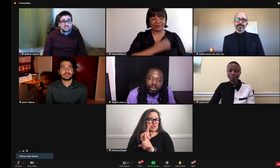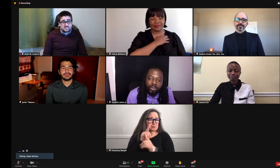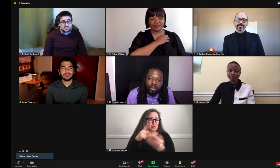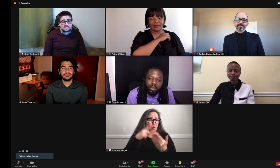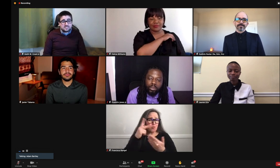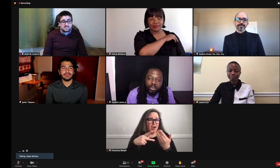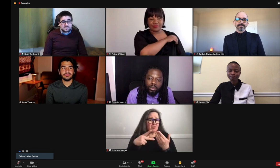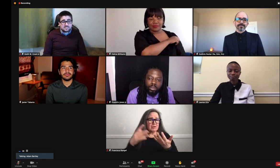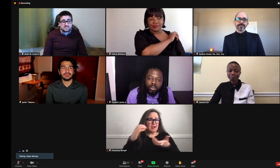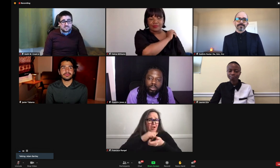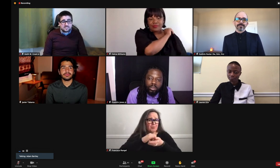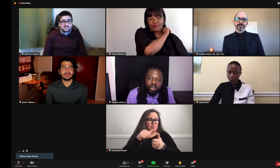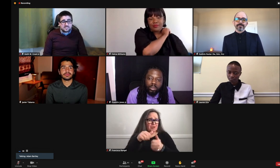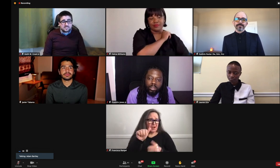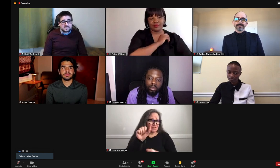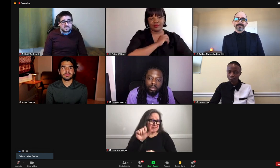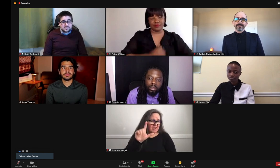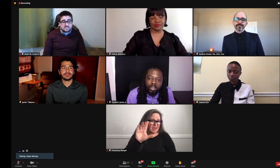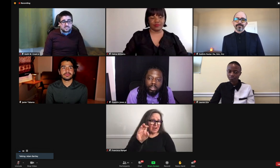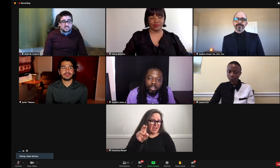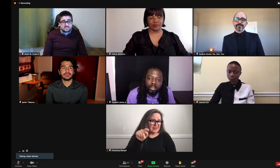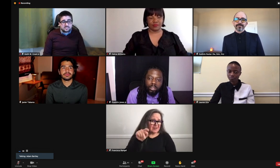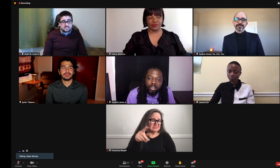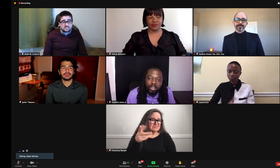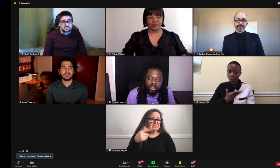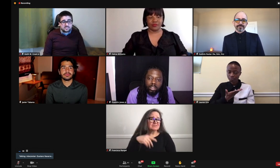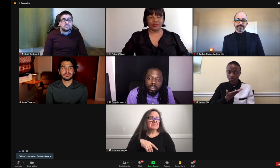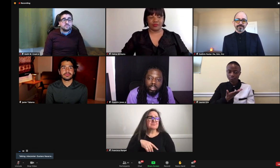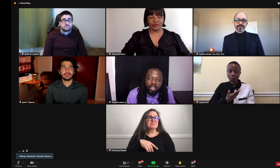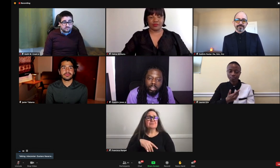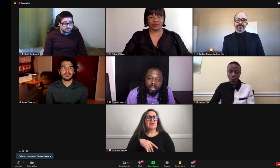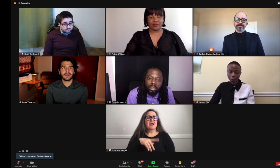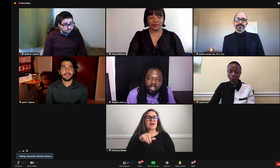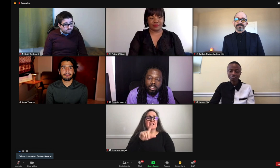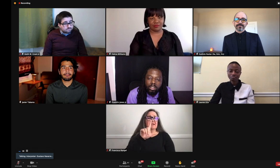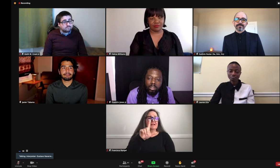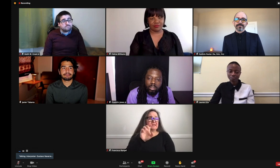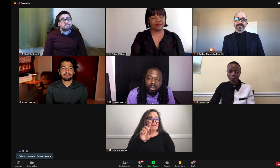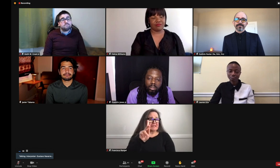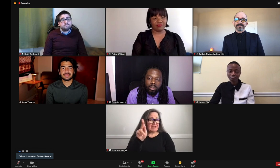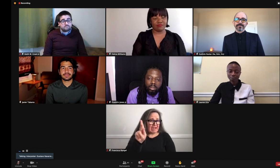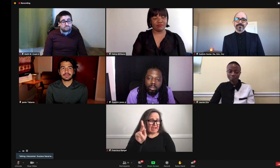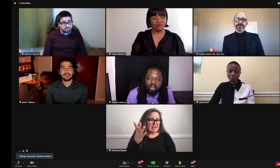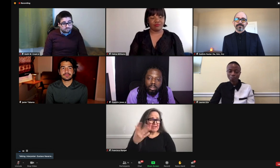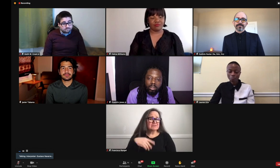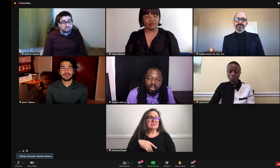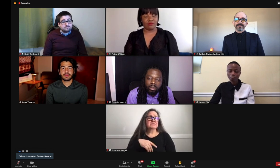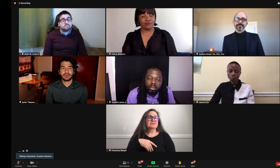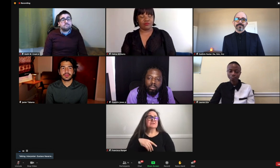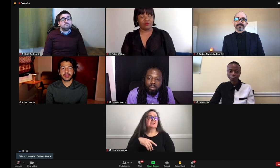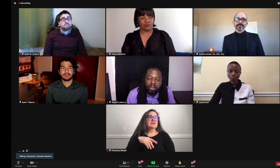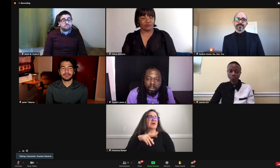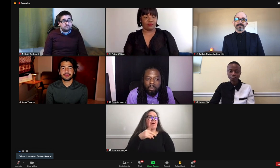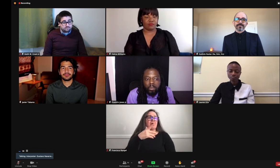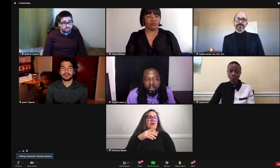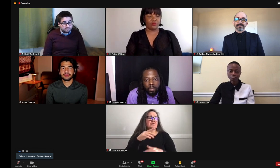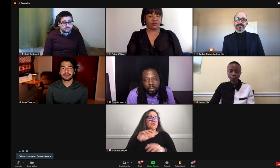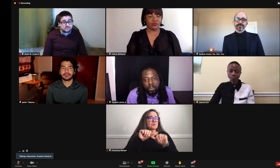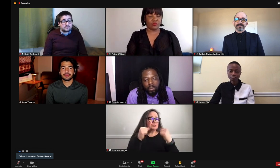to create that space? I think an ASL mentoring program should partner with ASL Connect to provide